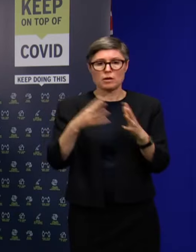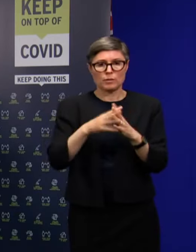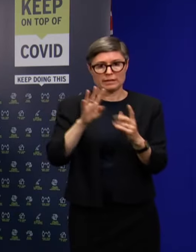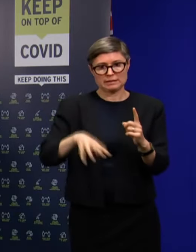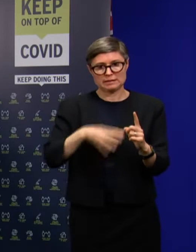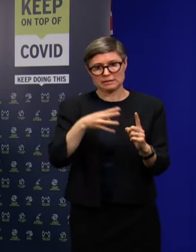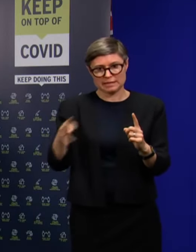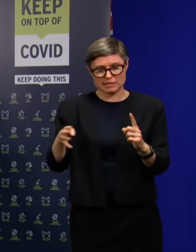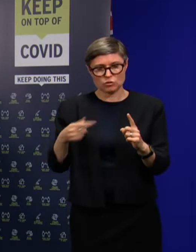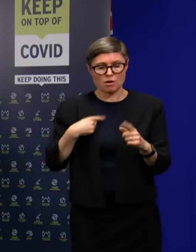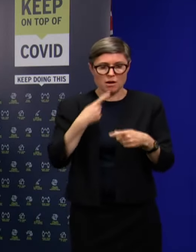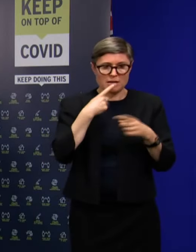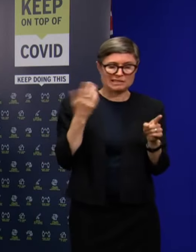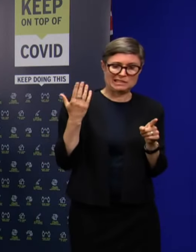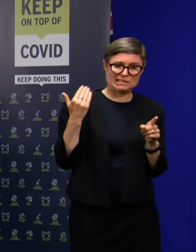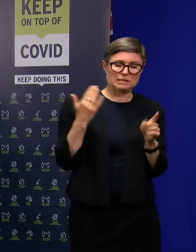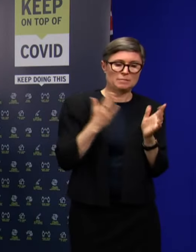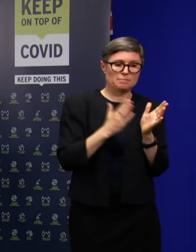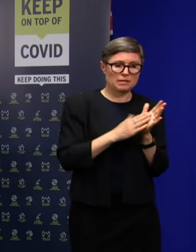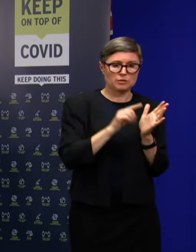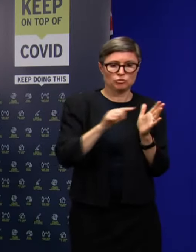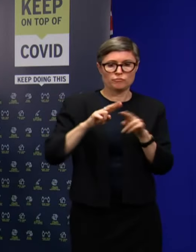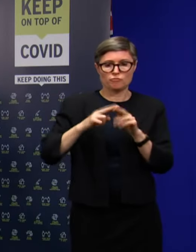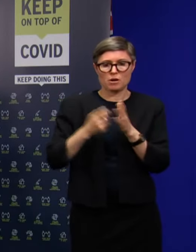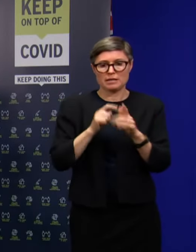those locations are for Monday through to Friday next week.